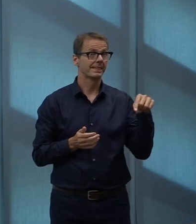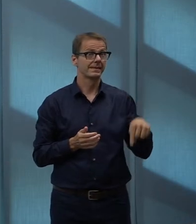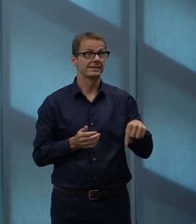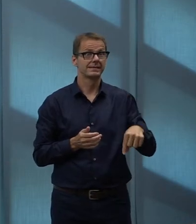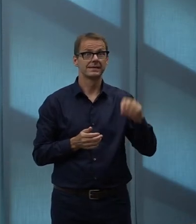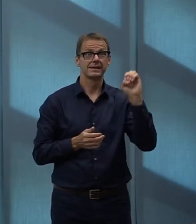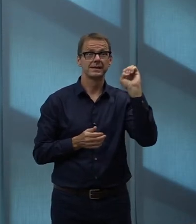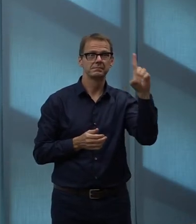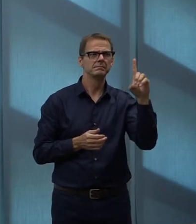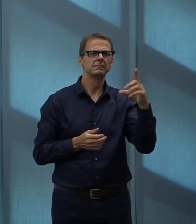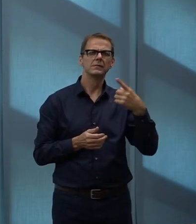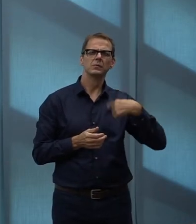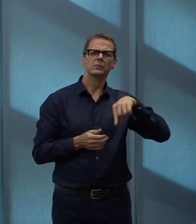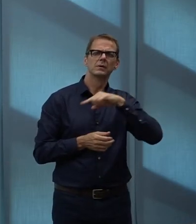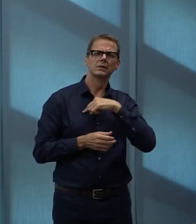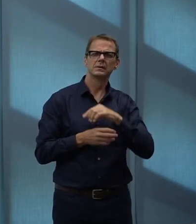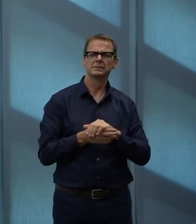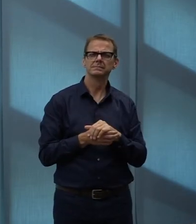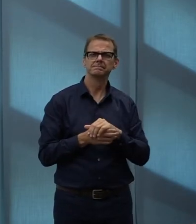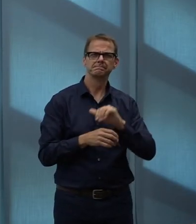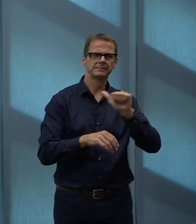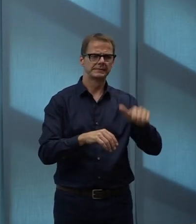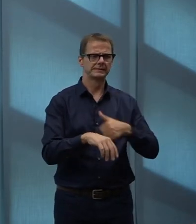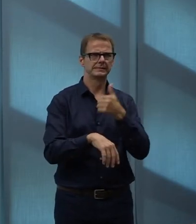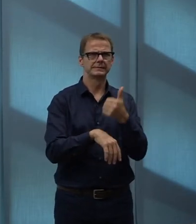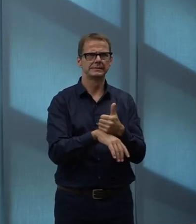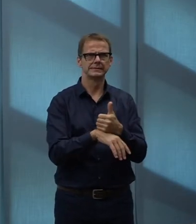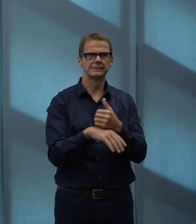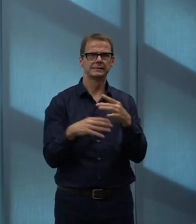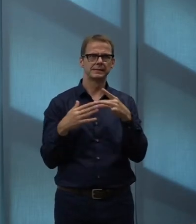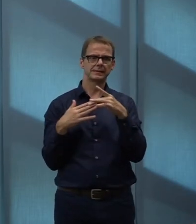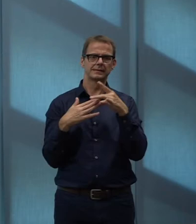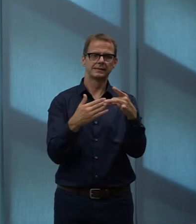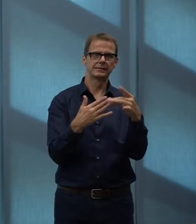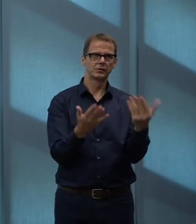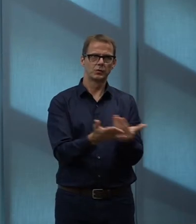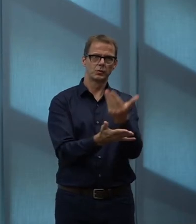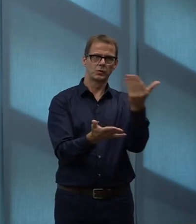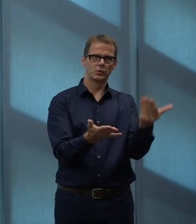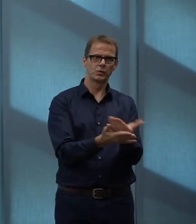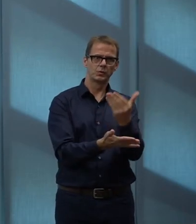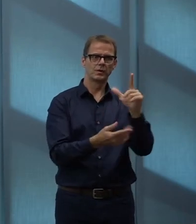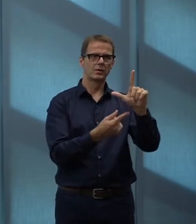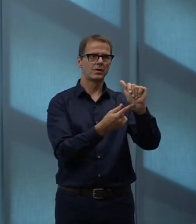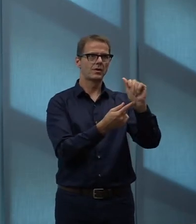opportunities to develop more small and medium rise